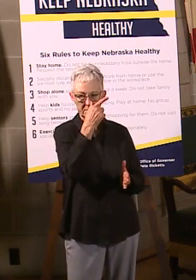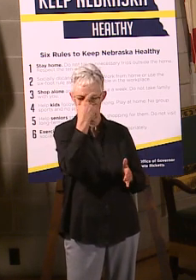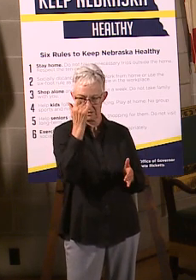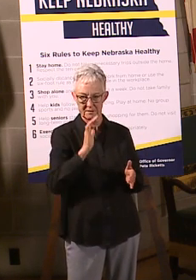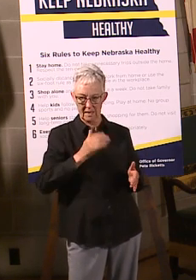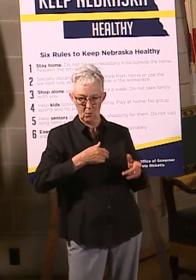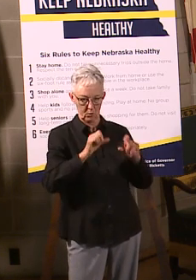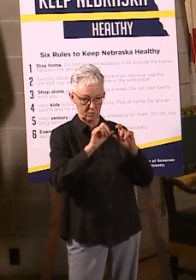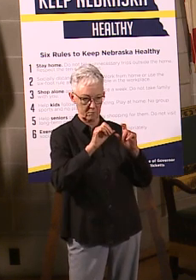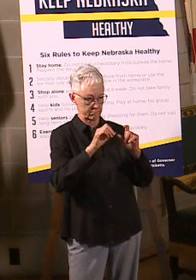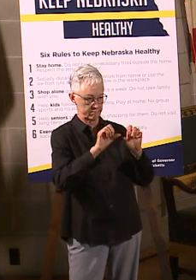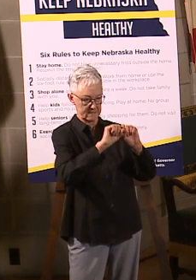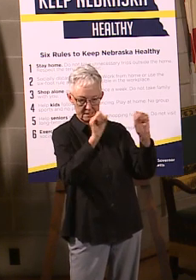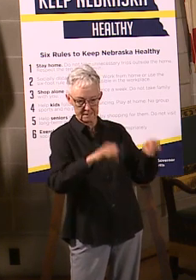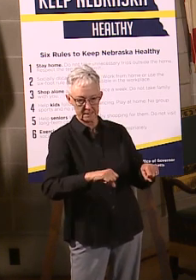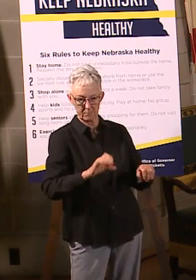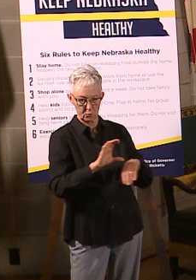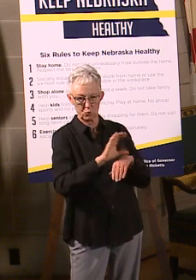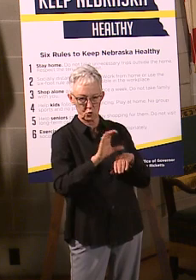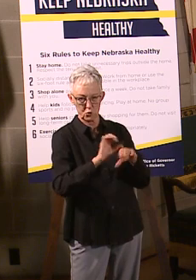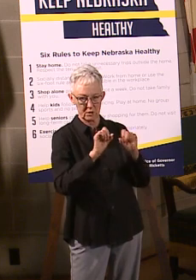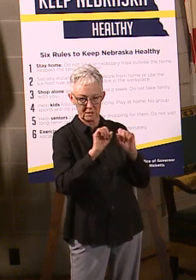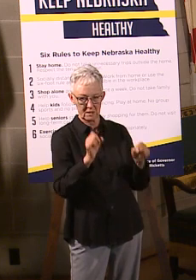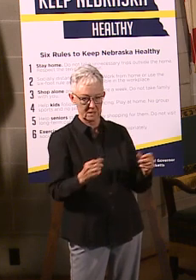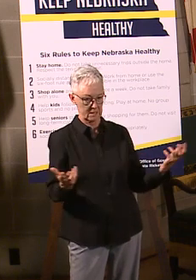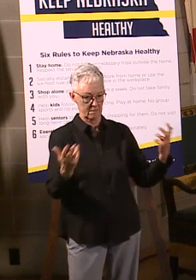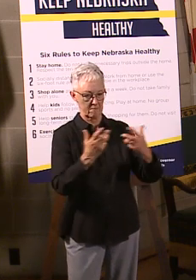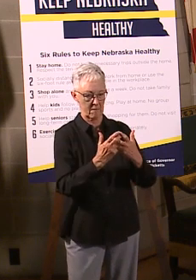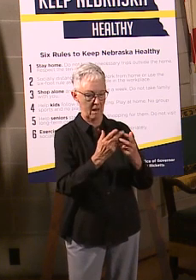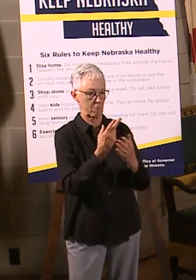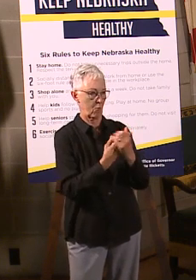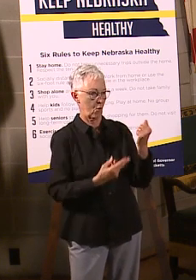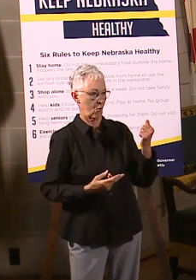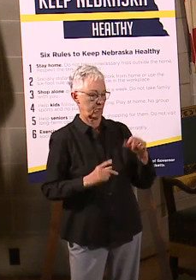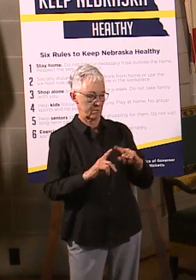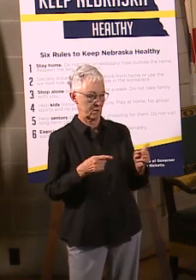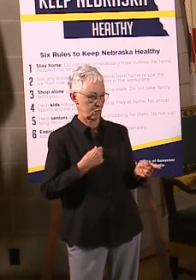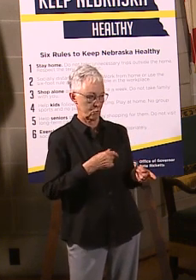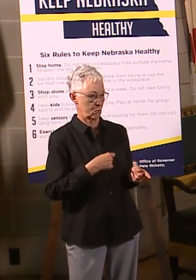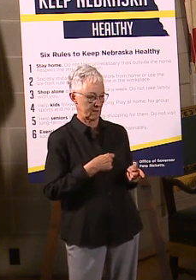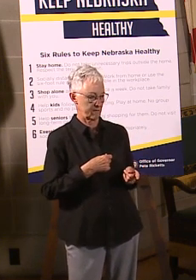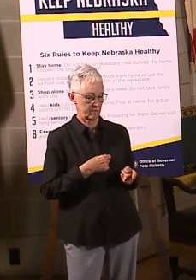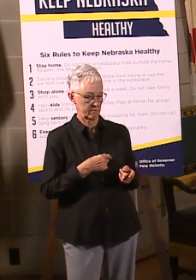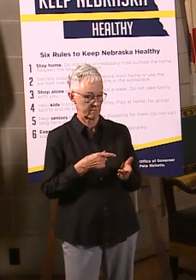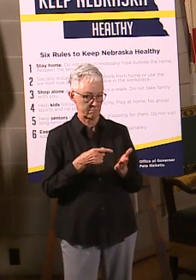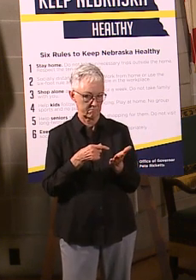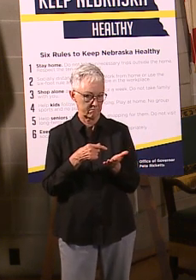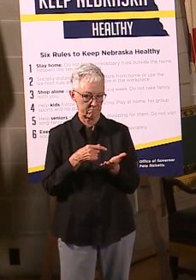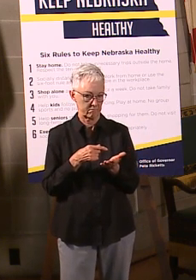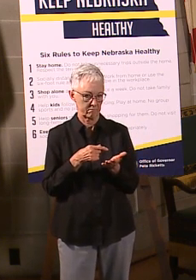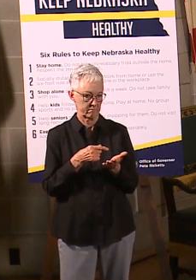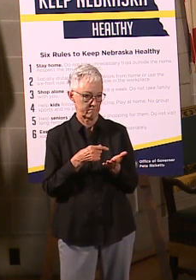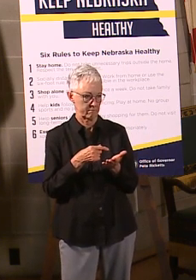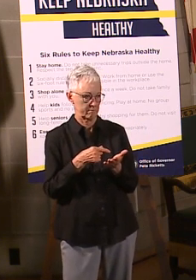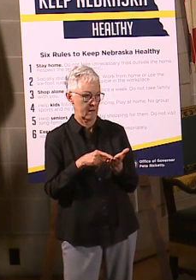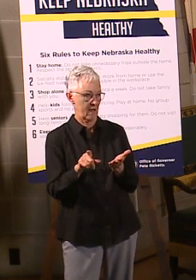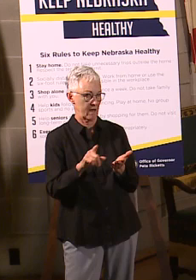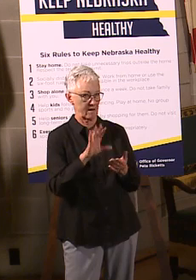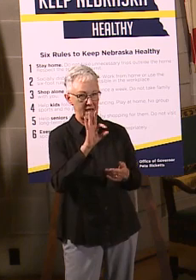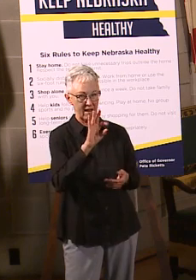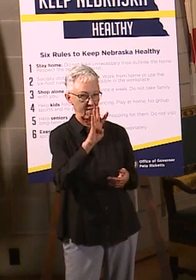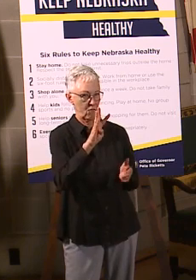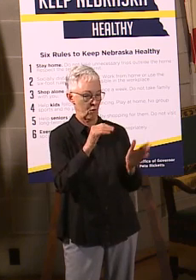but if you put all those numbers together, we've paid, we've cleared about 94,000 claims since